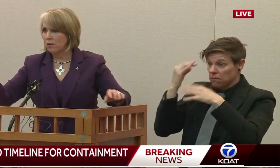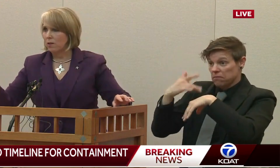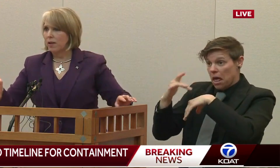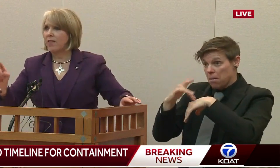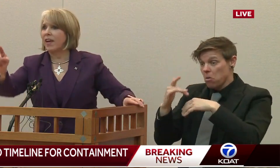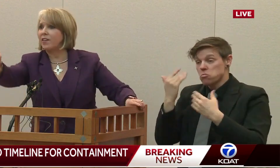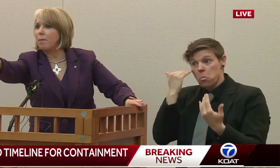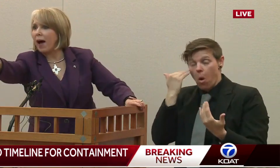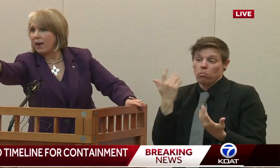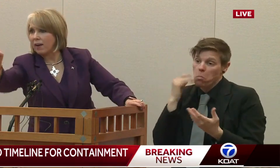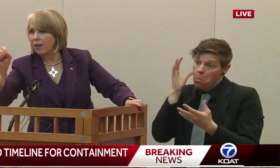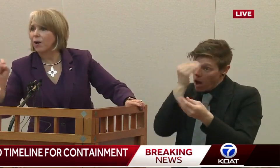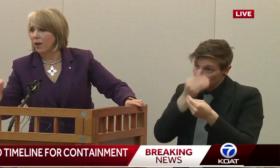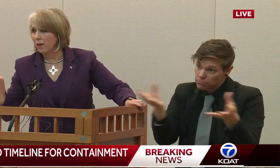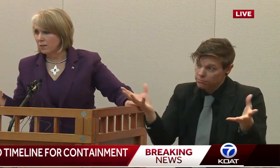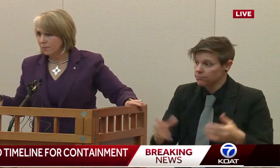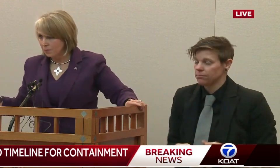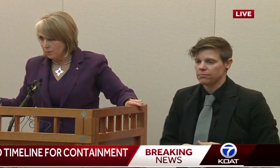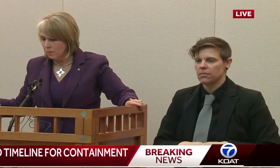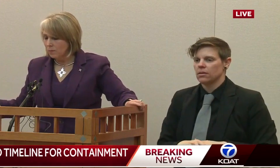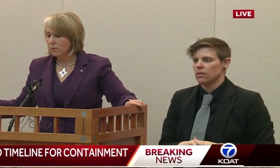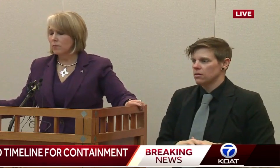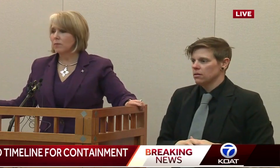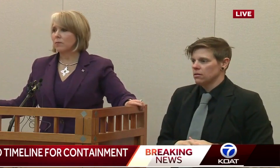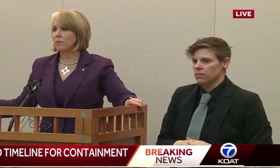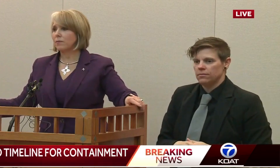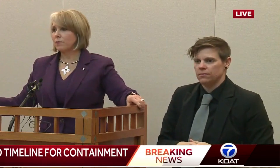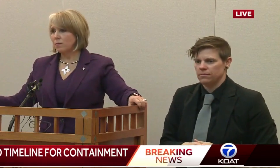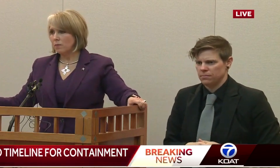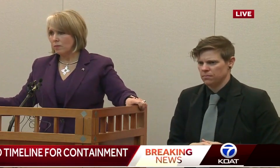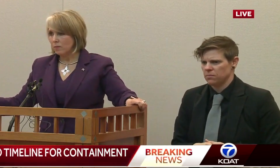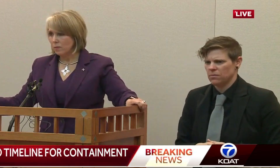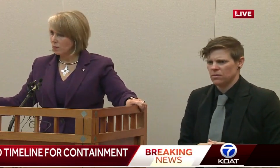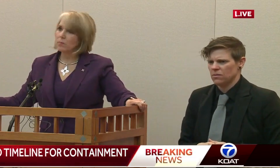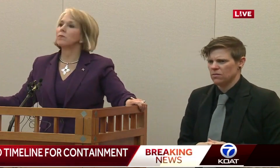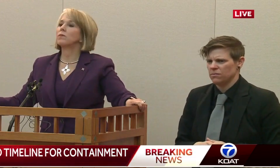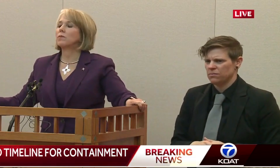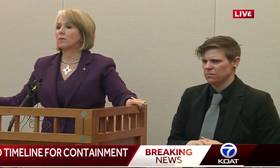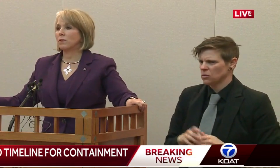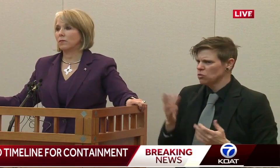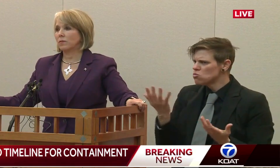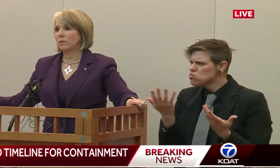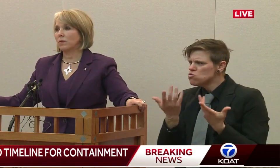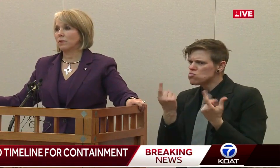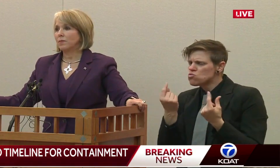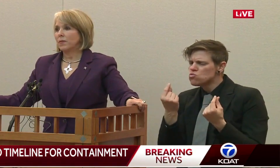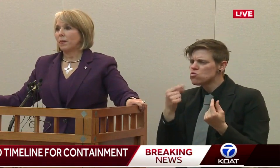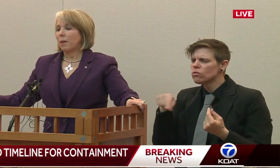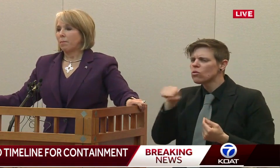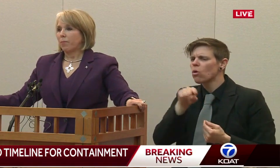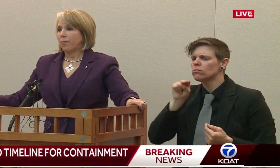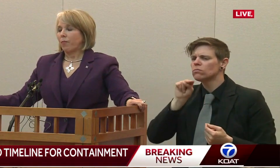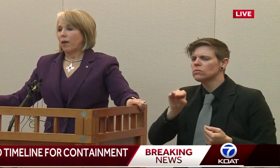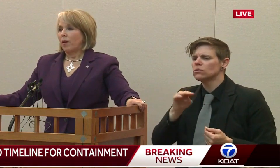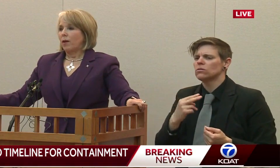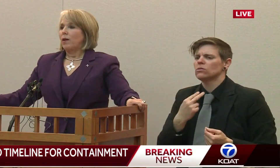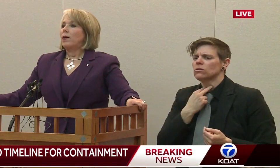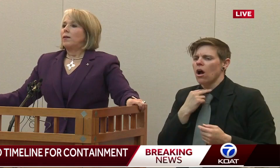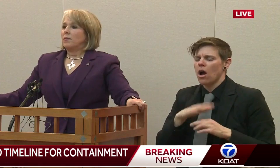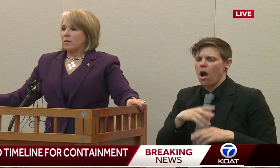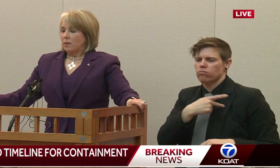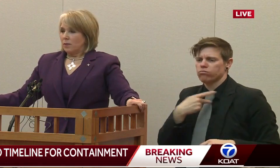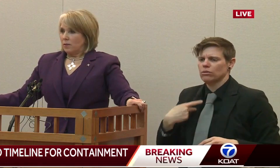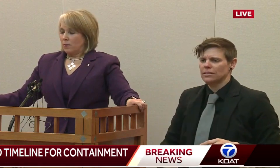then over there. And then in the back. Okay. Quickly, what are we doing for the New Mexicans still stuck on the Princess cruise ship and the ones that are in